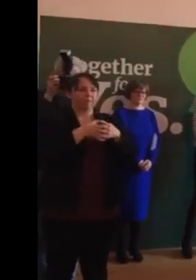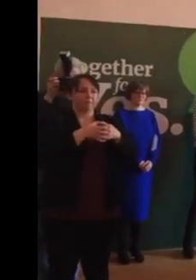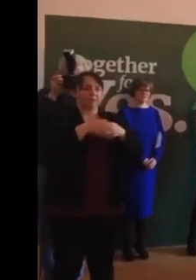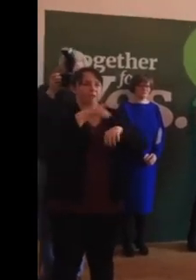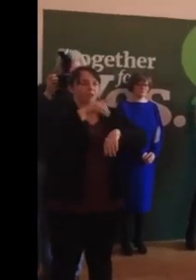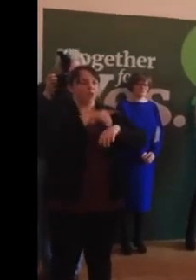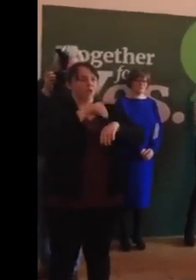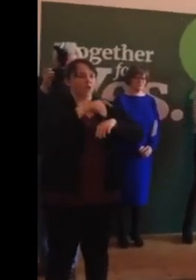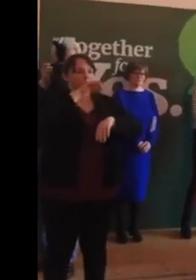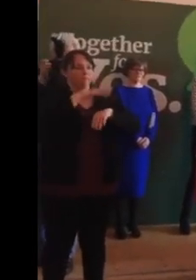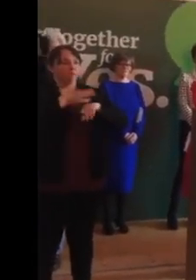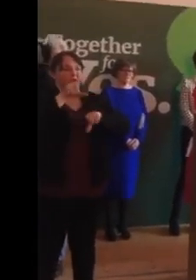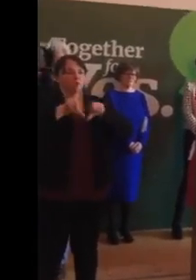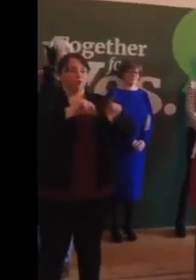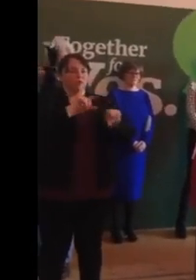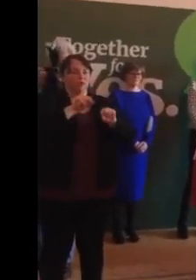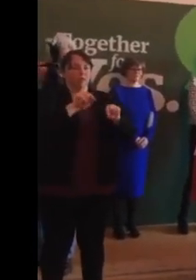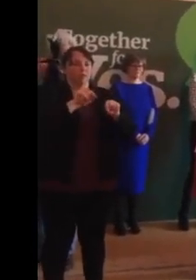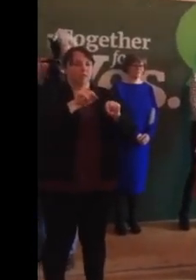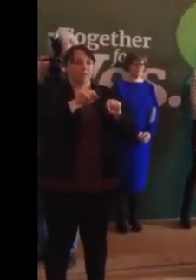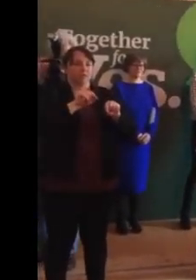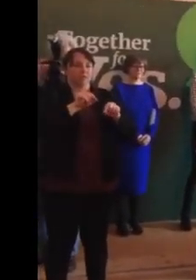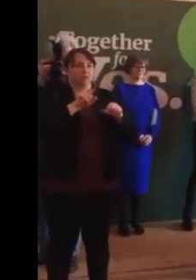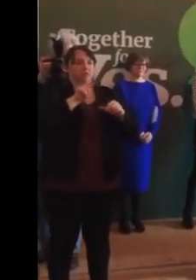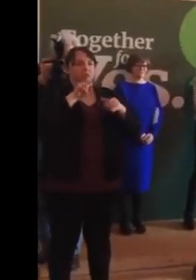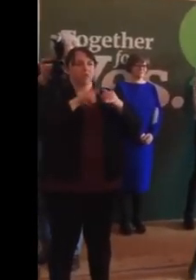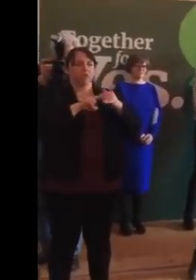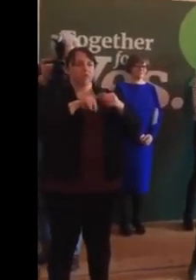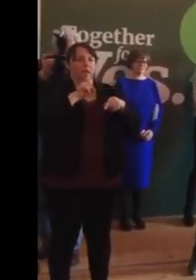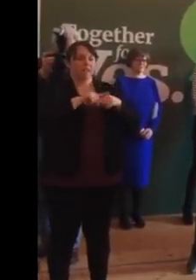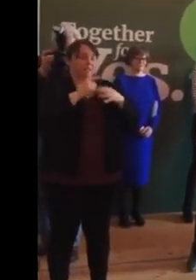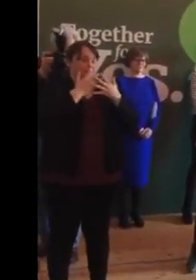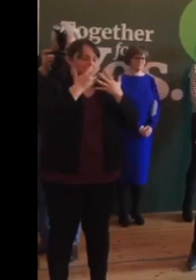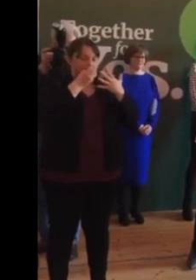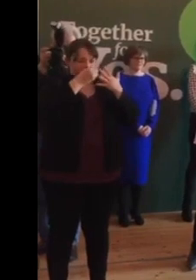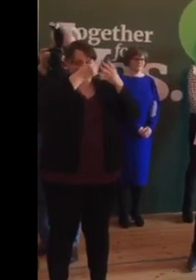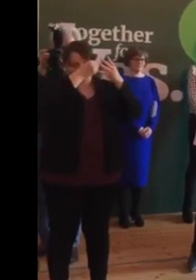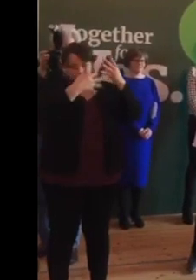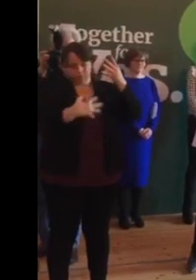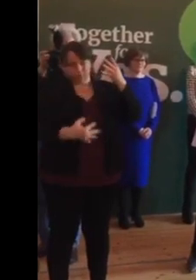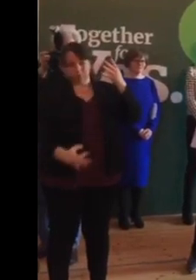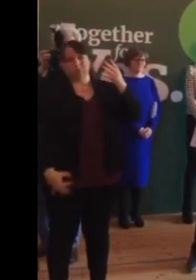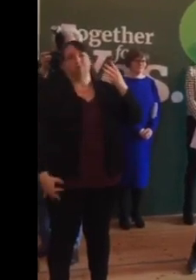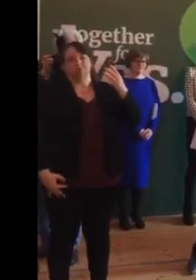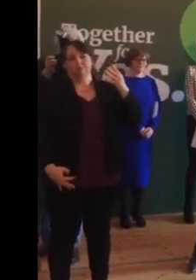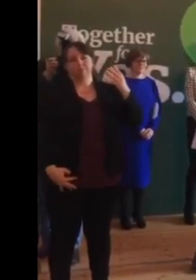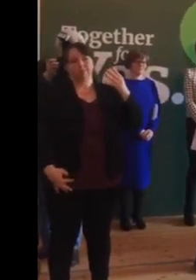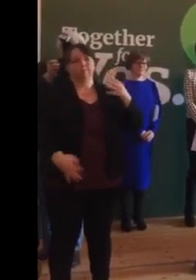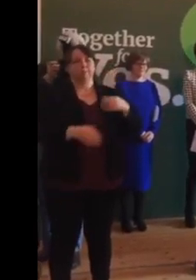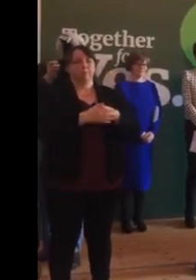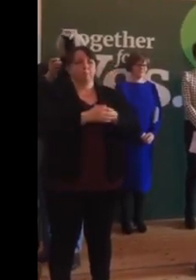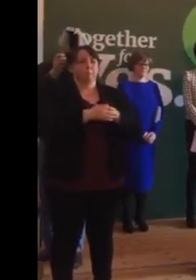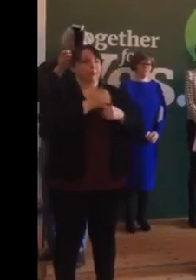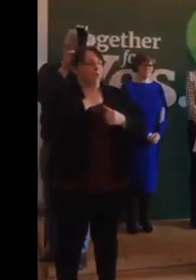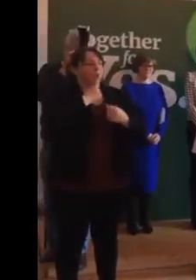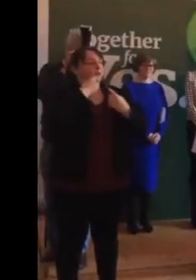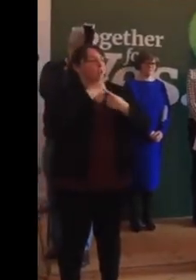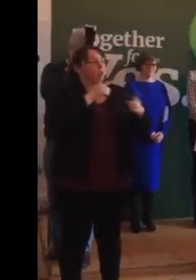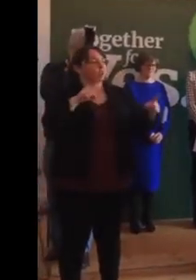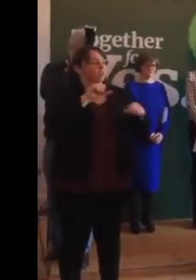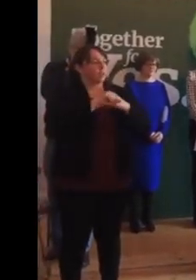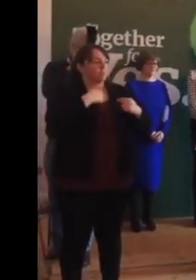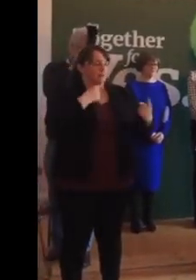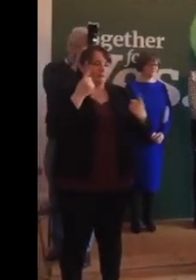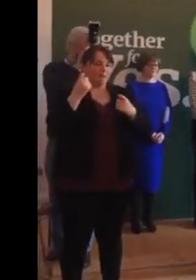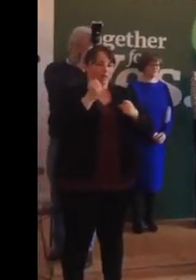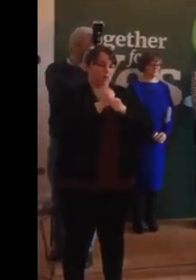Doctors for Choice, Trade Unions and many more. In launching today we are inviting all